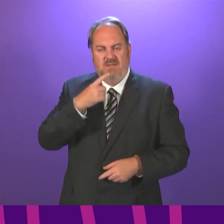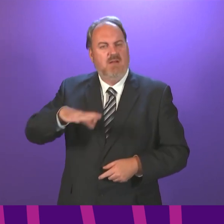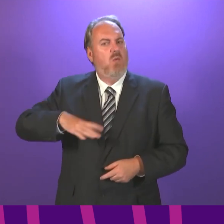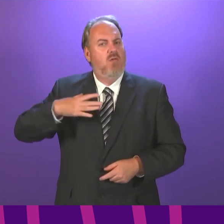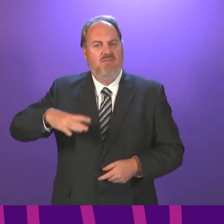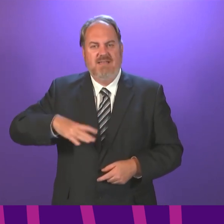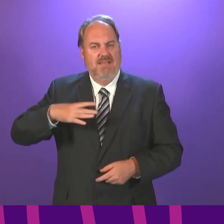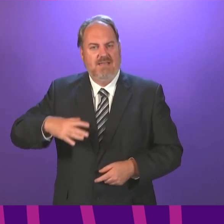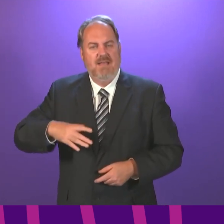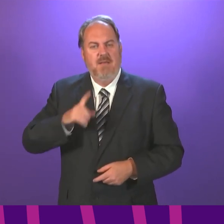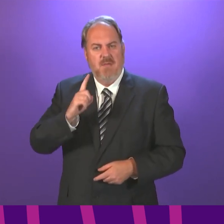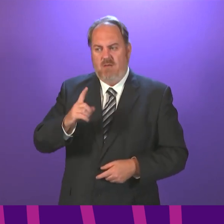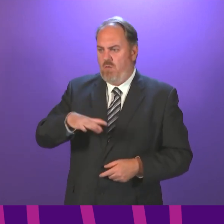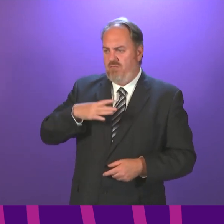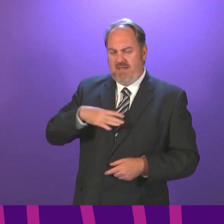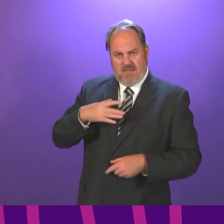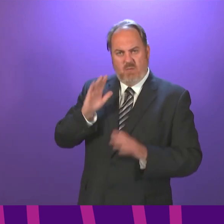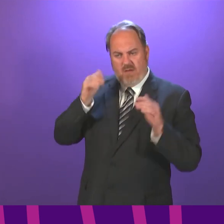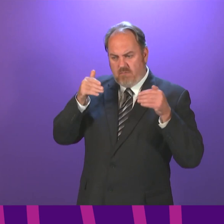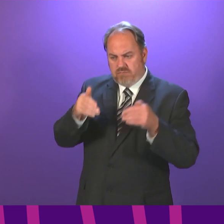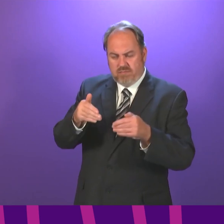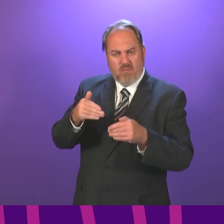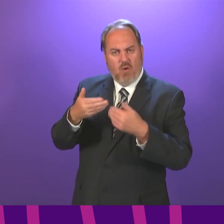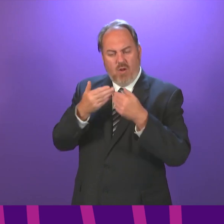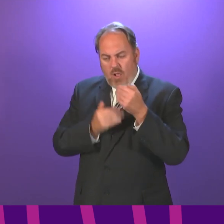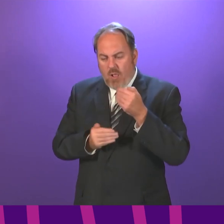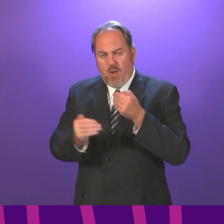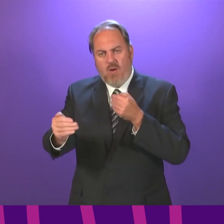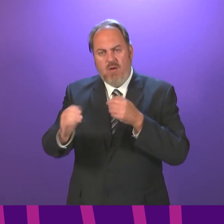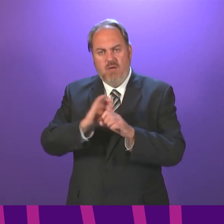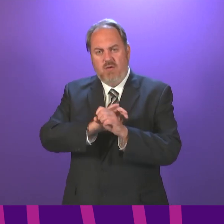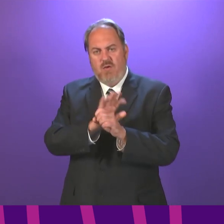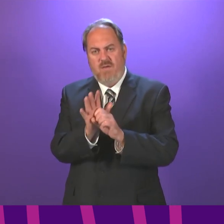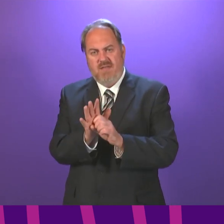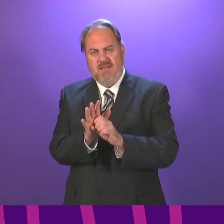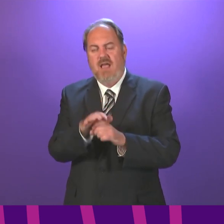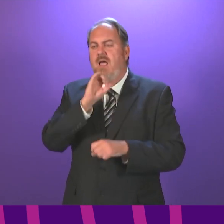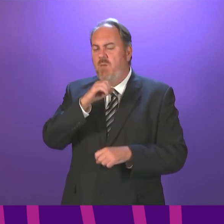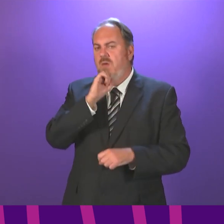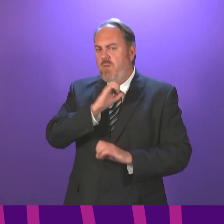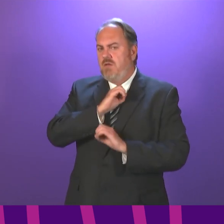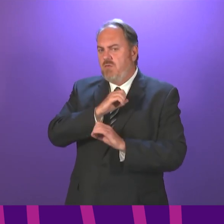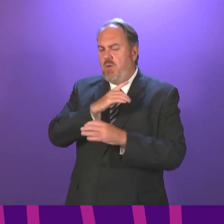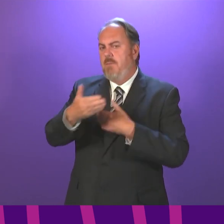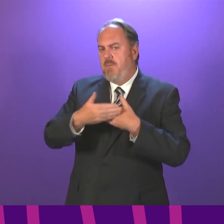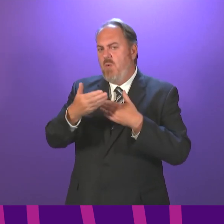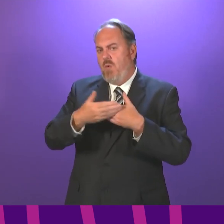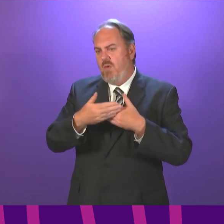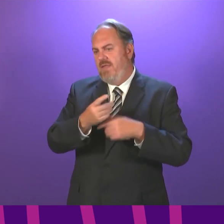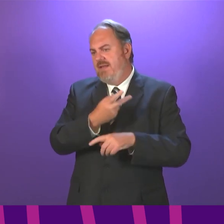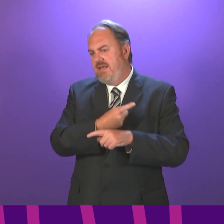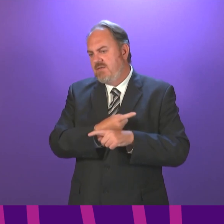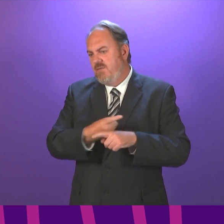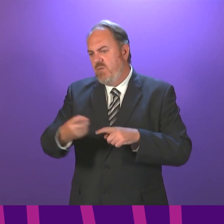work we are doing around long Covid. That is important and, no doubt, we will talk more about that in weeks and months to come. There is often a